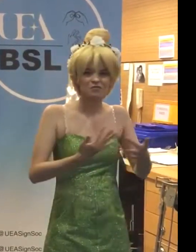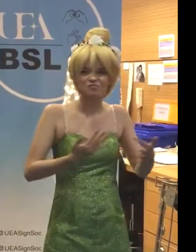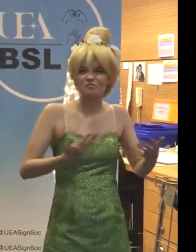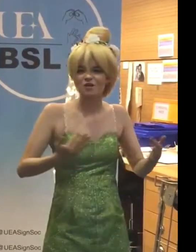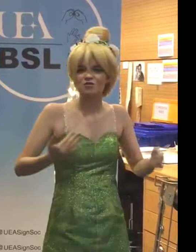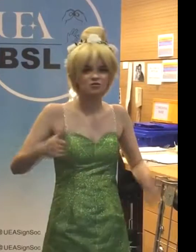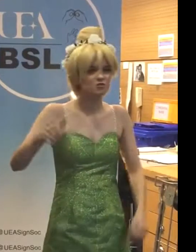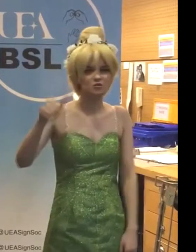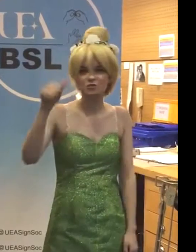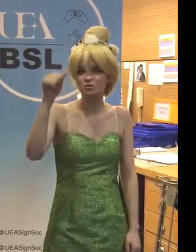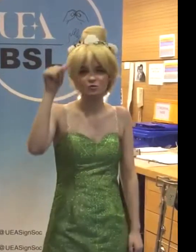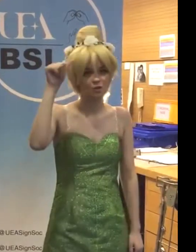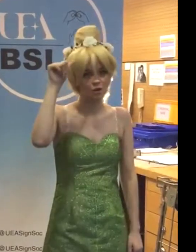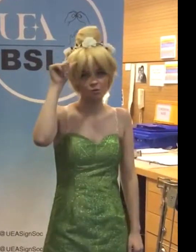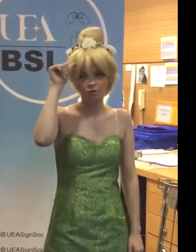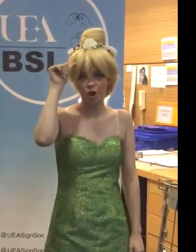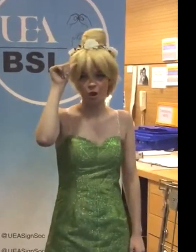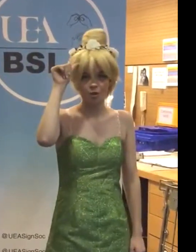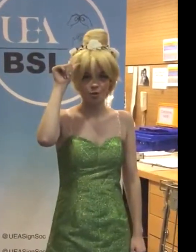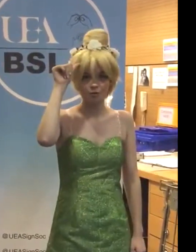so much that you don't know?